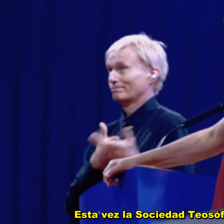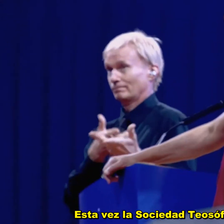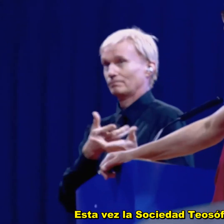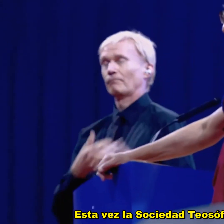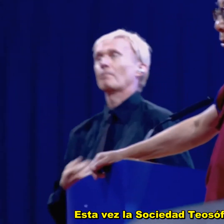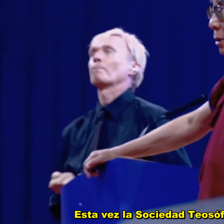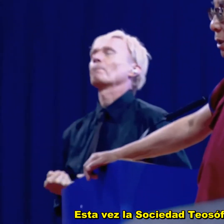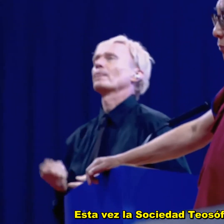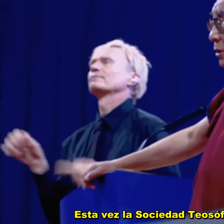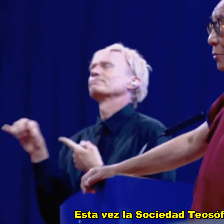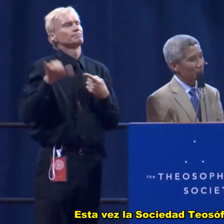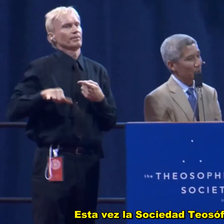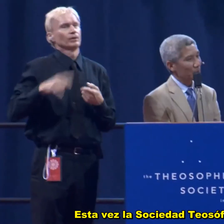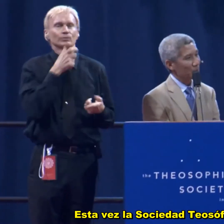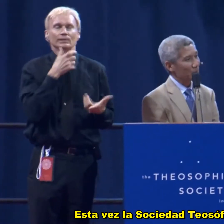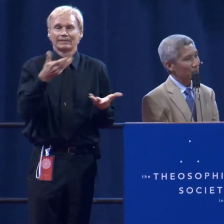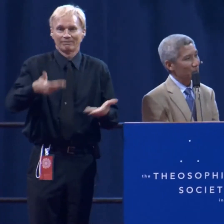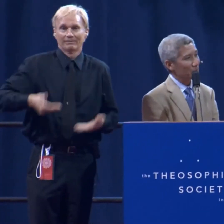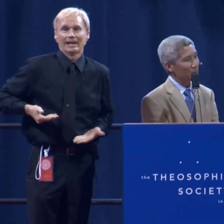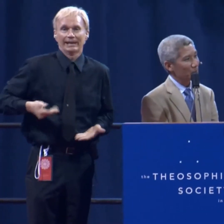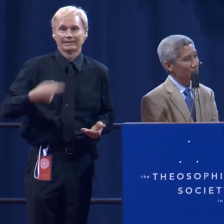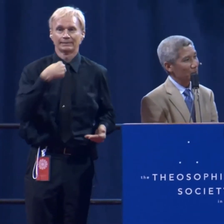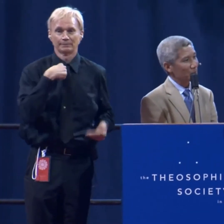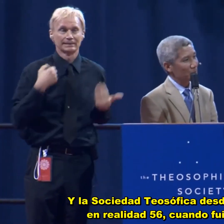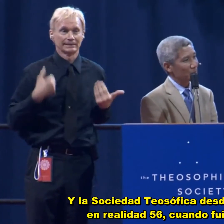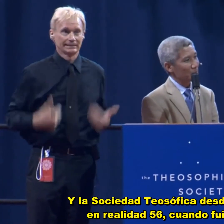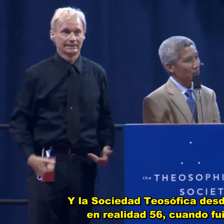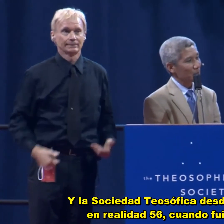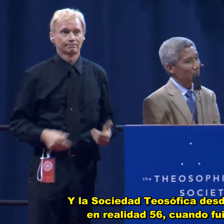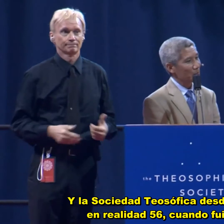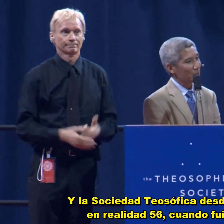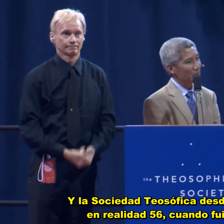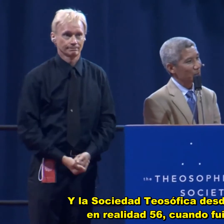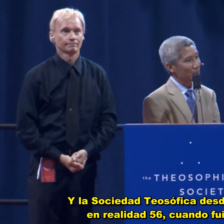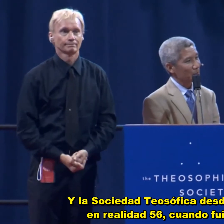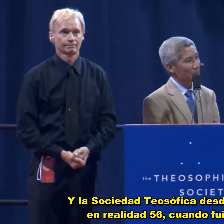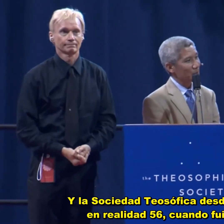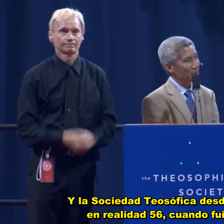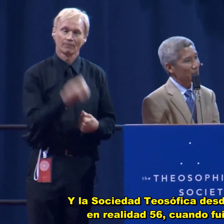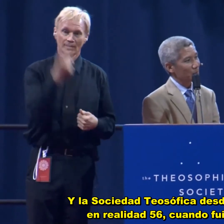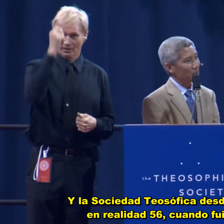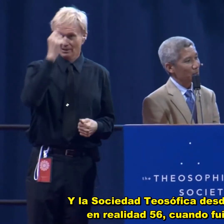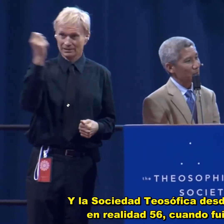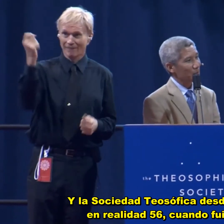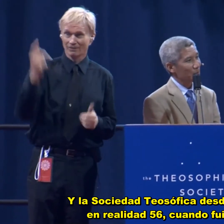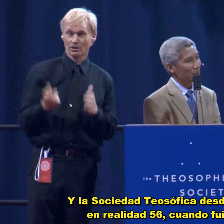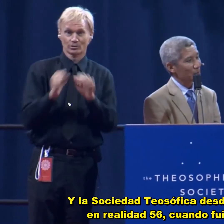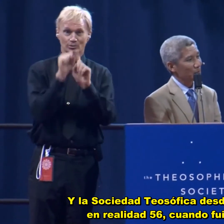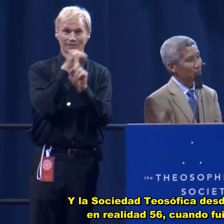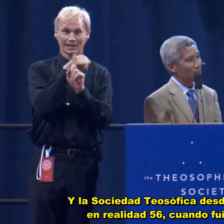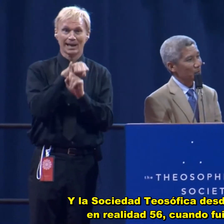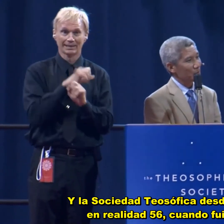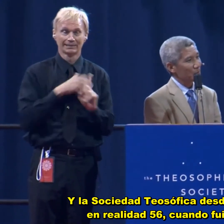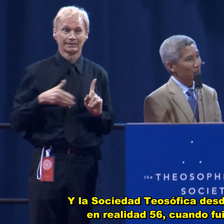they invited me and the Theosophical Society,